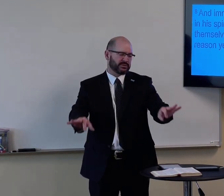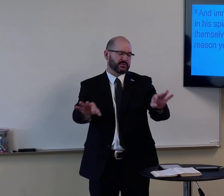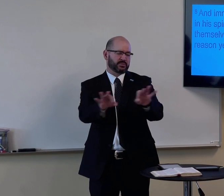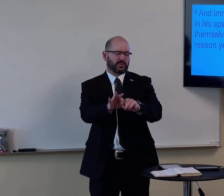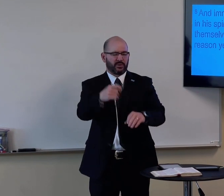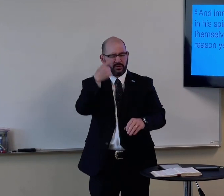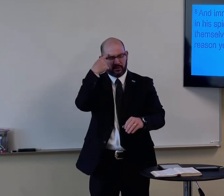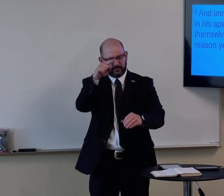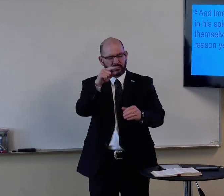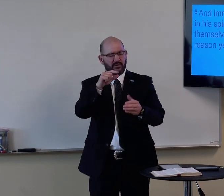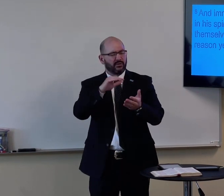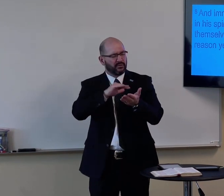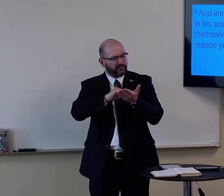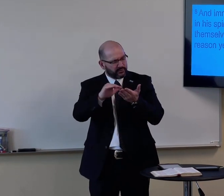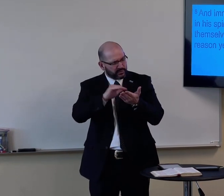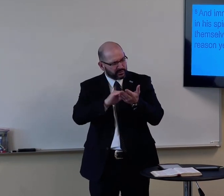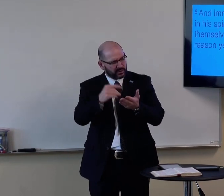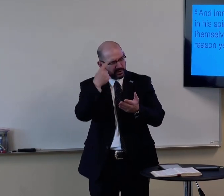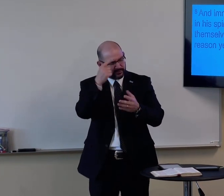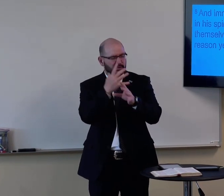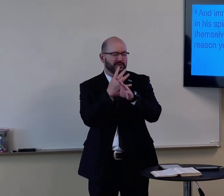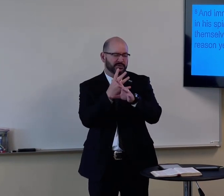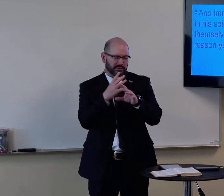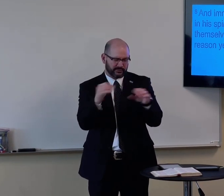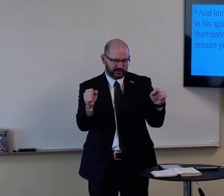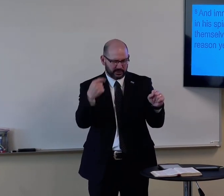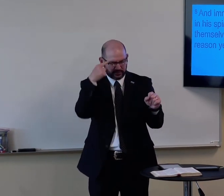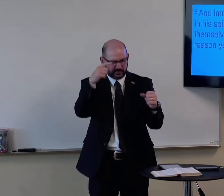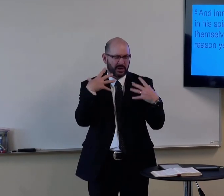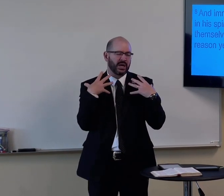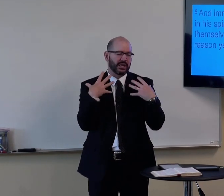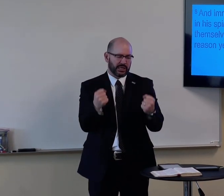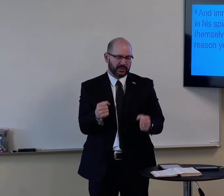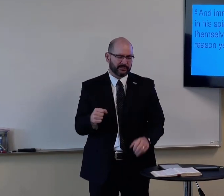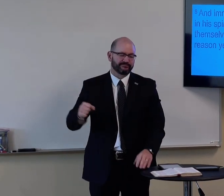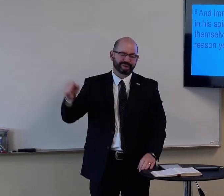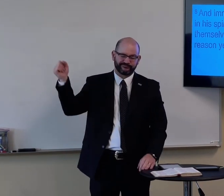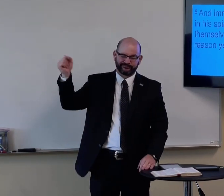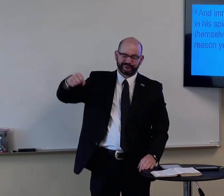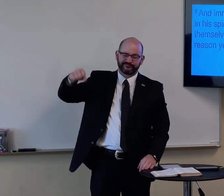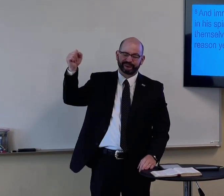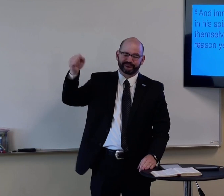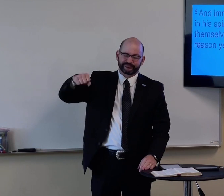faith is so important for forgiveness, for salvation, for healing.